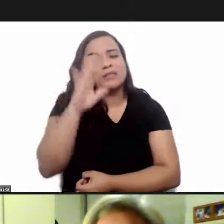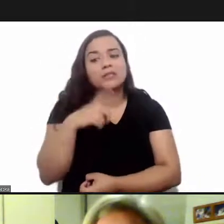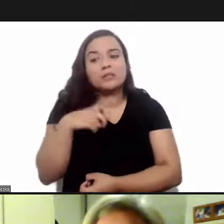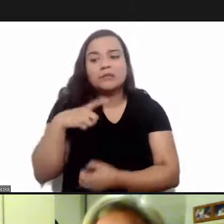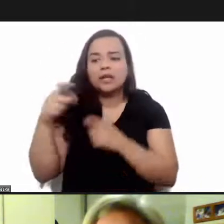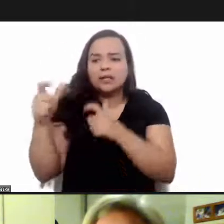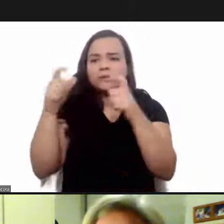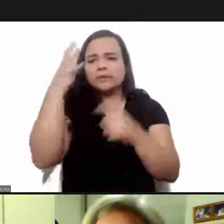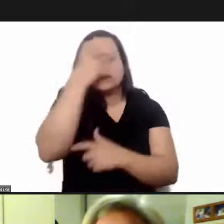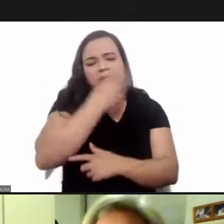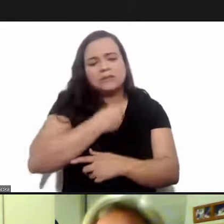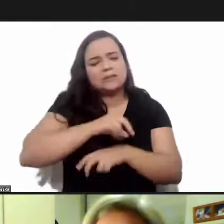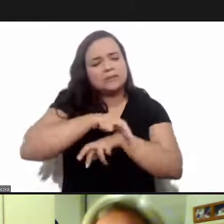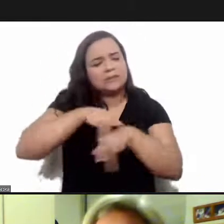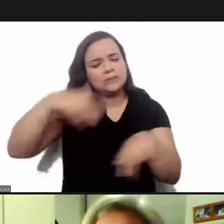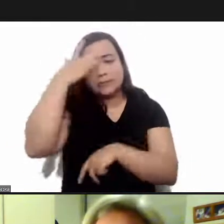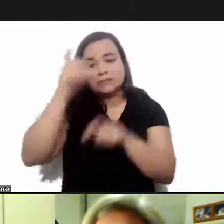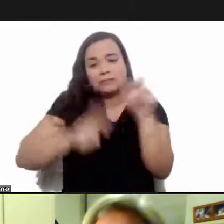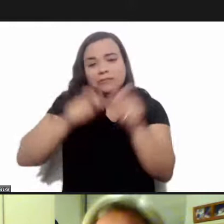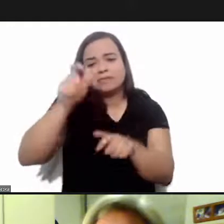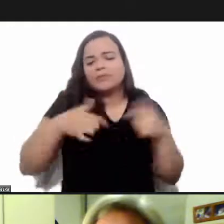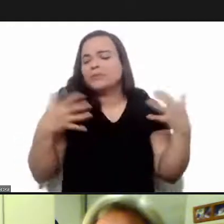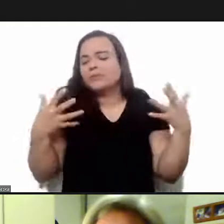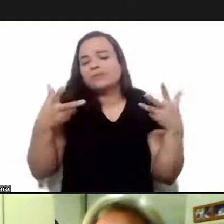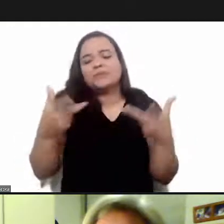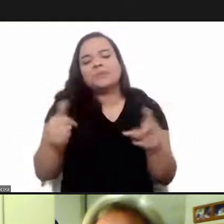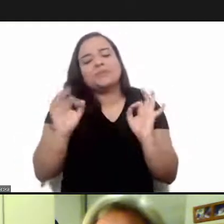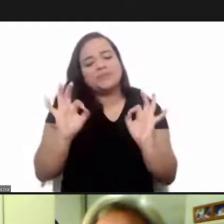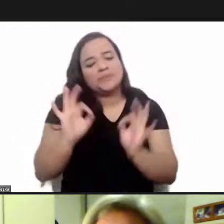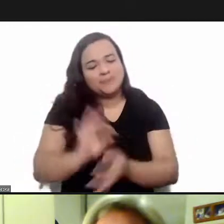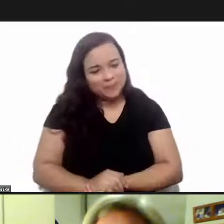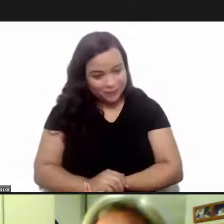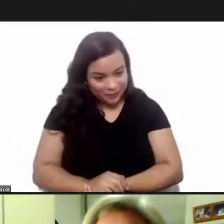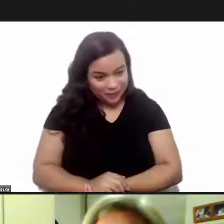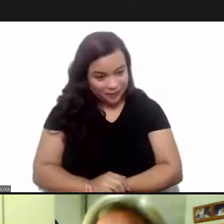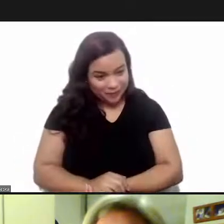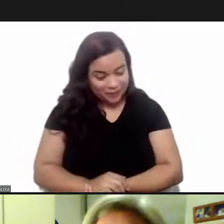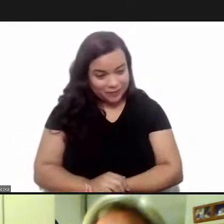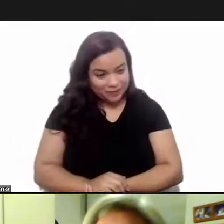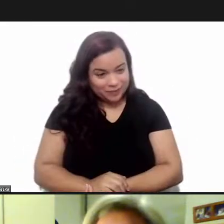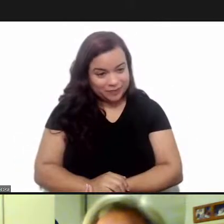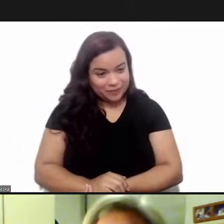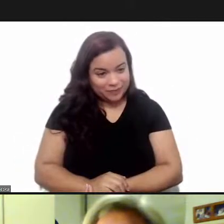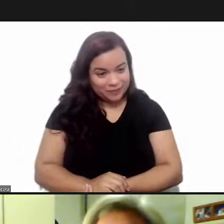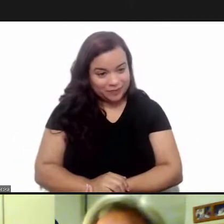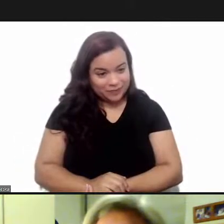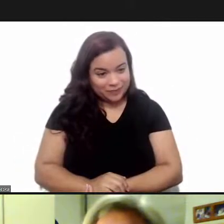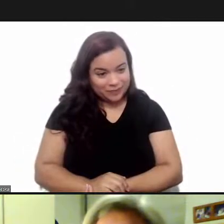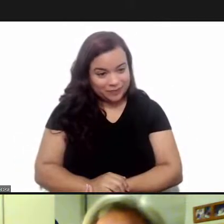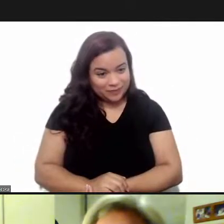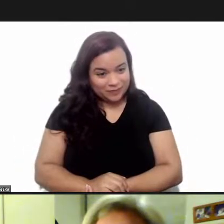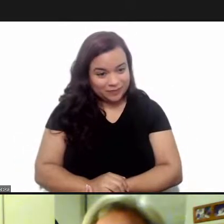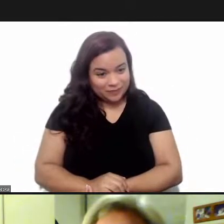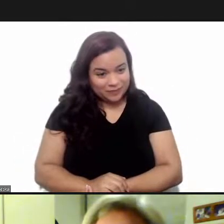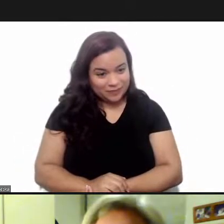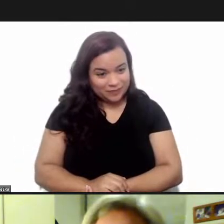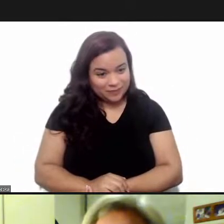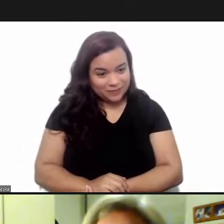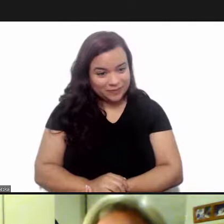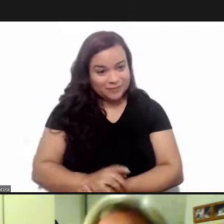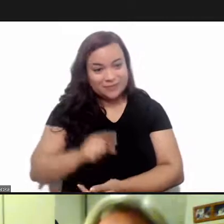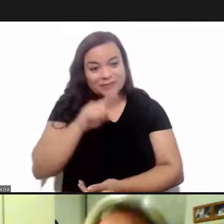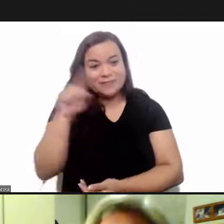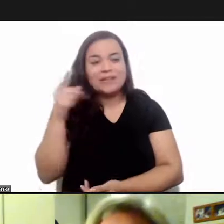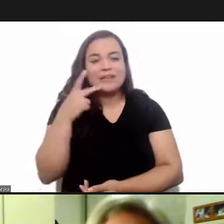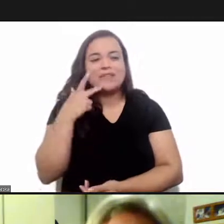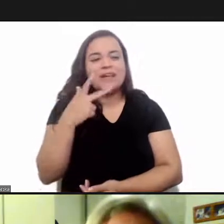the landscape and people who are very warm friendly and they say that uh there you can